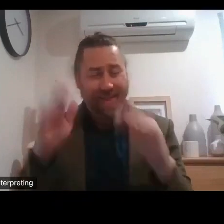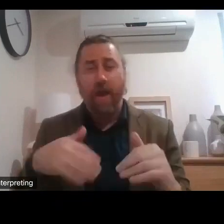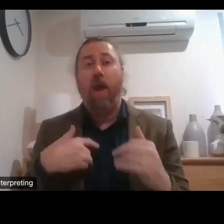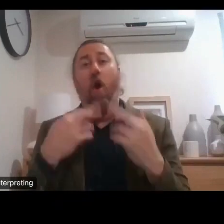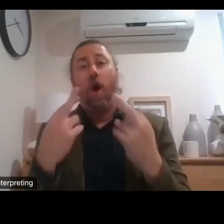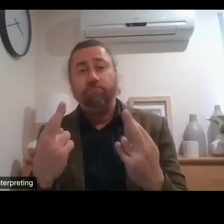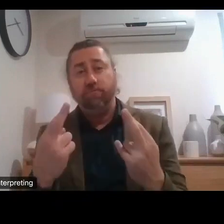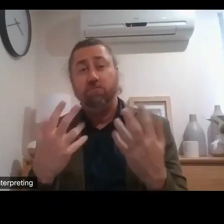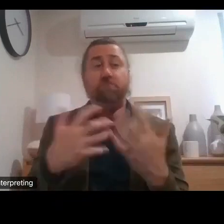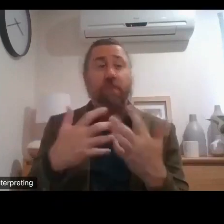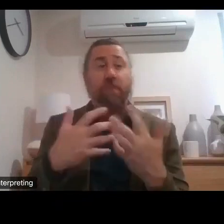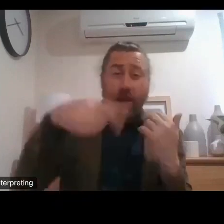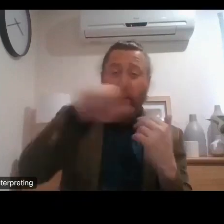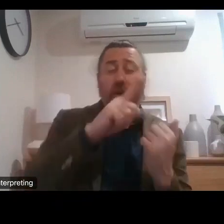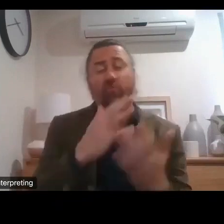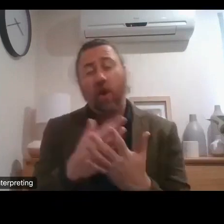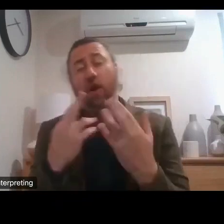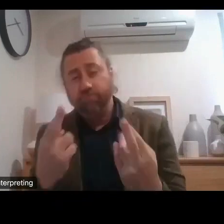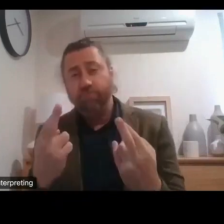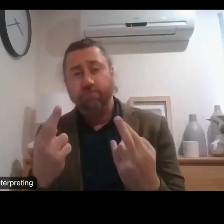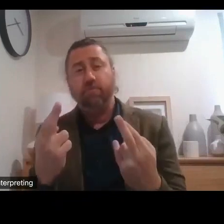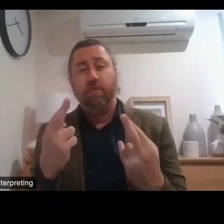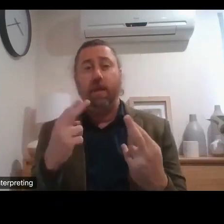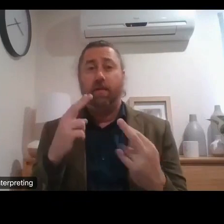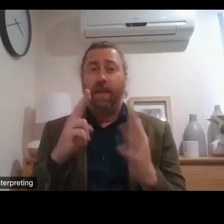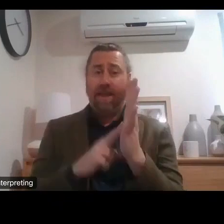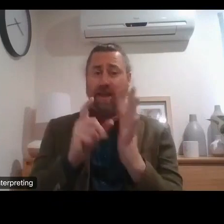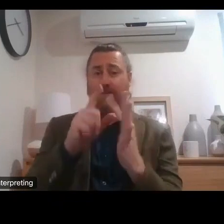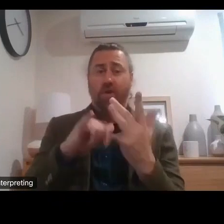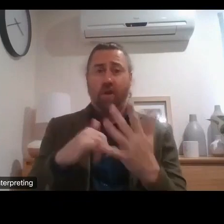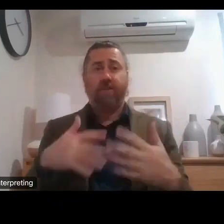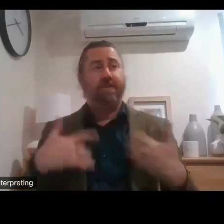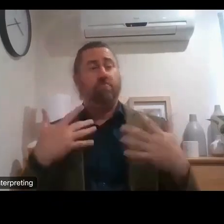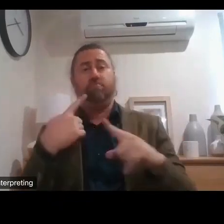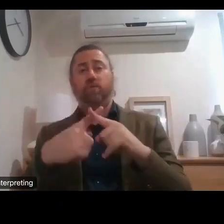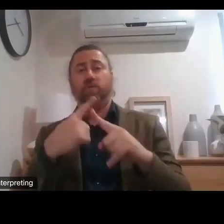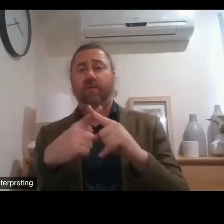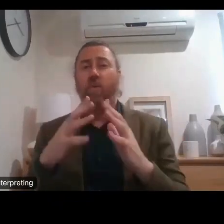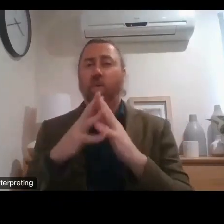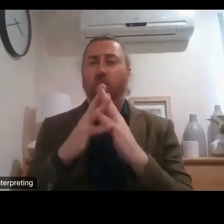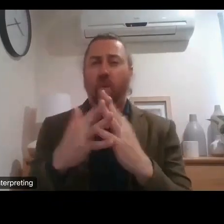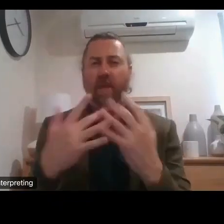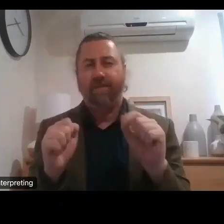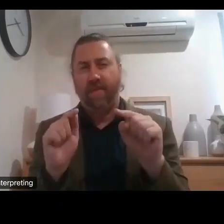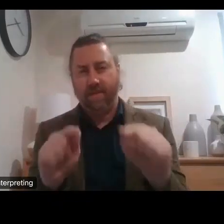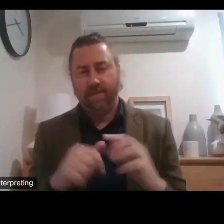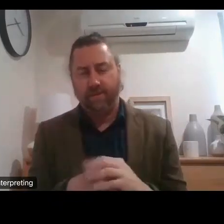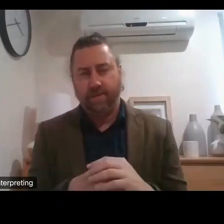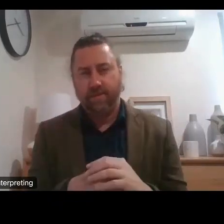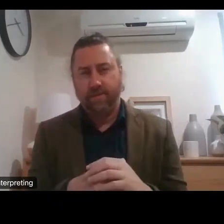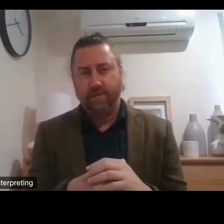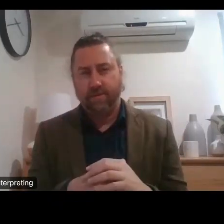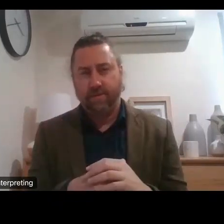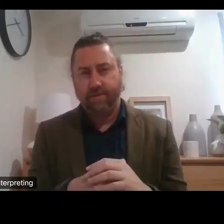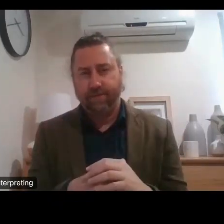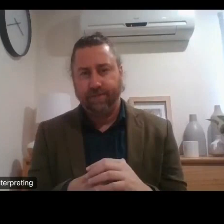the development of the scheme has been a positive proposition and experience. And at the very least, the fact that with so much